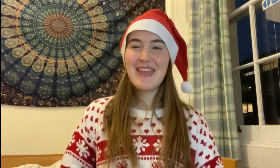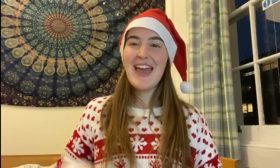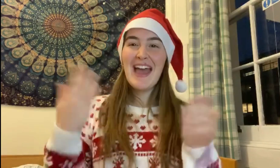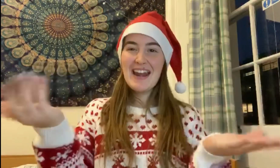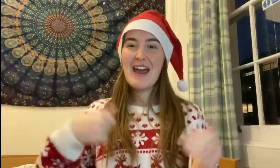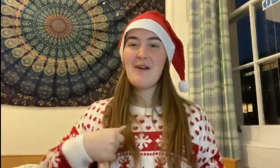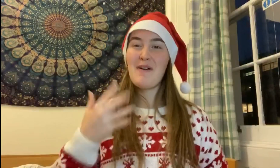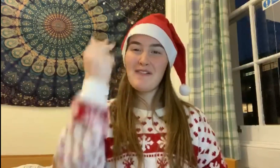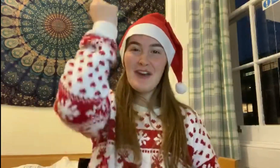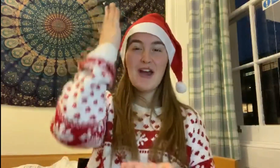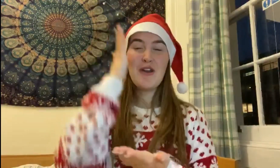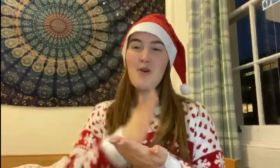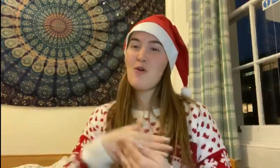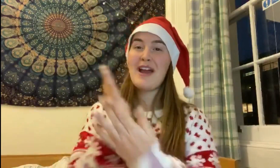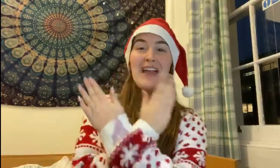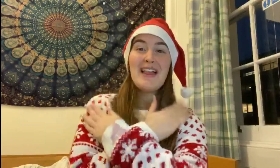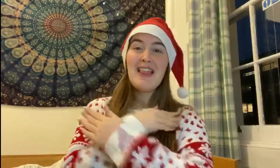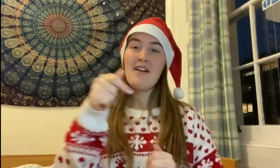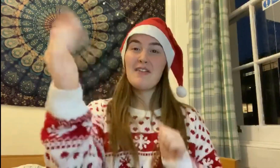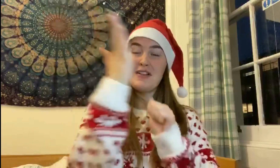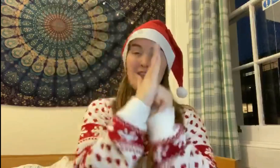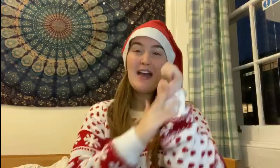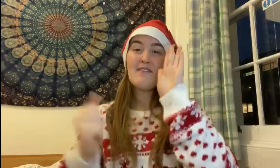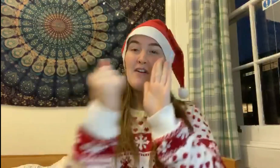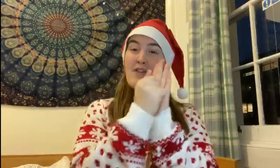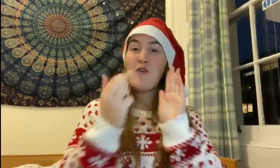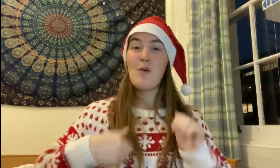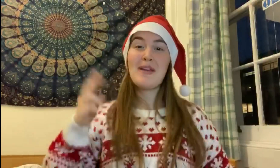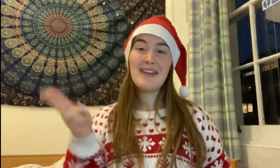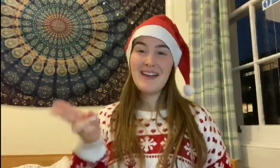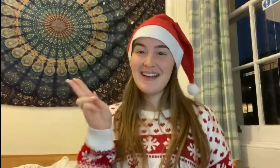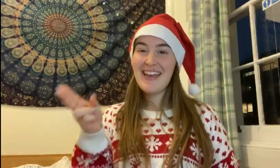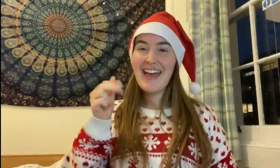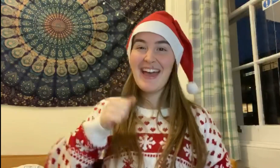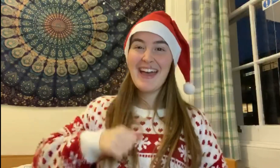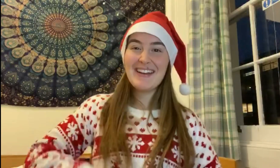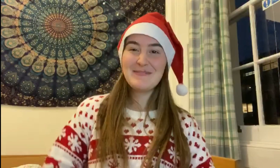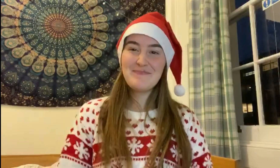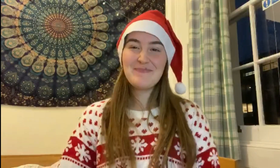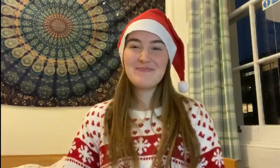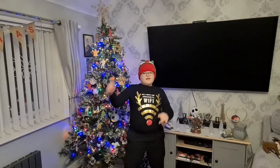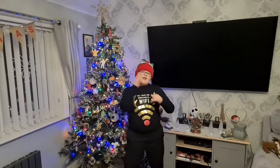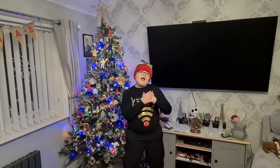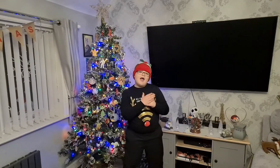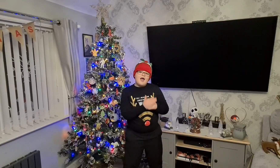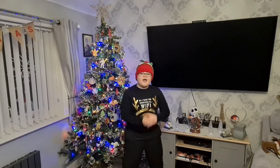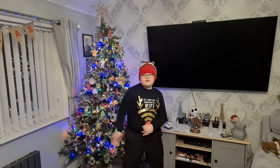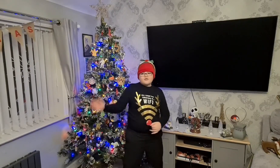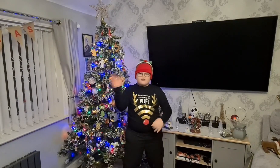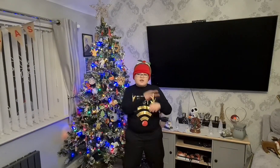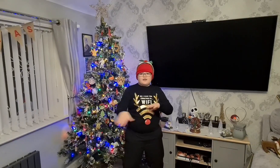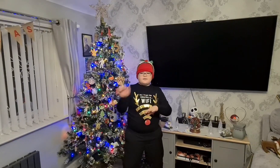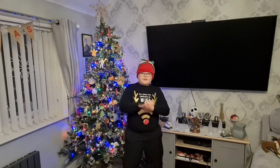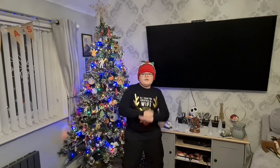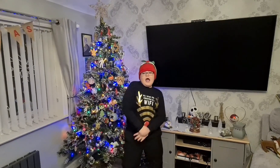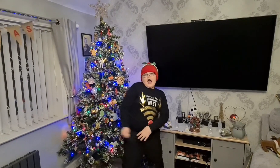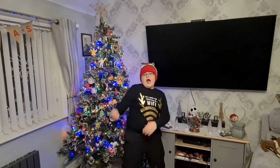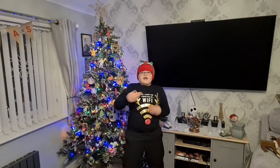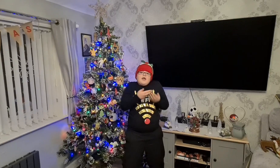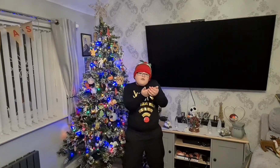Now I've found a real love You'll never fool me again Last Christmas I gave